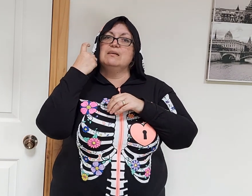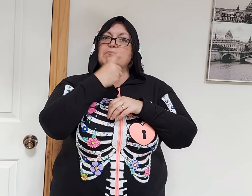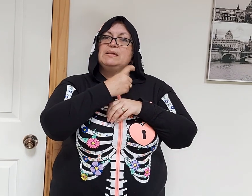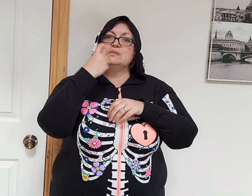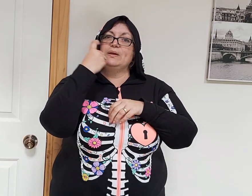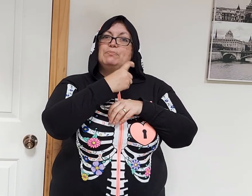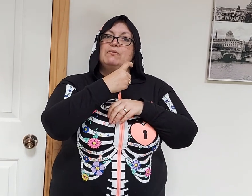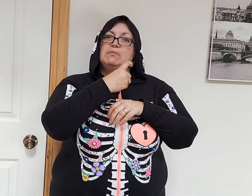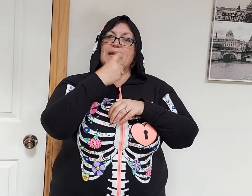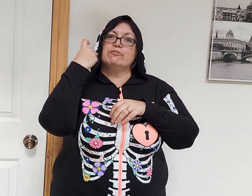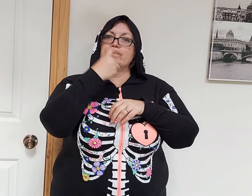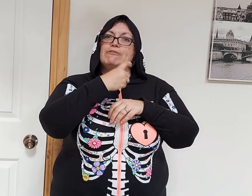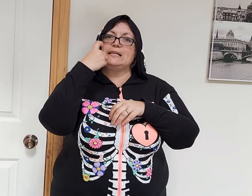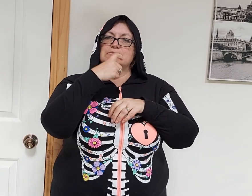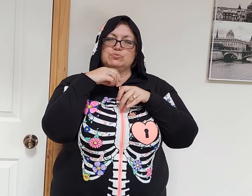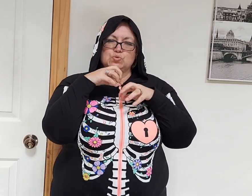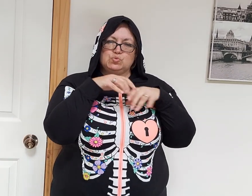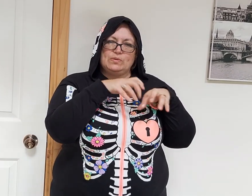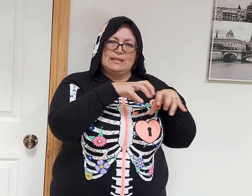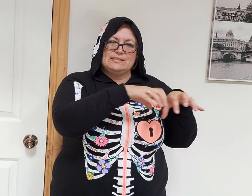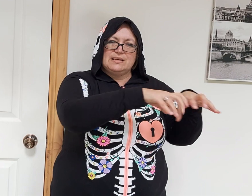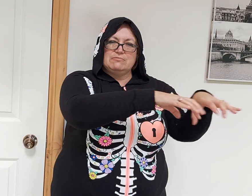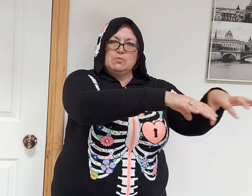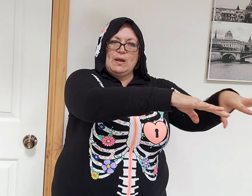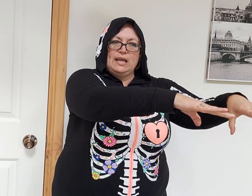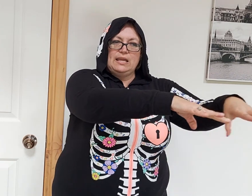Big sweep over your mouth. Rat. And they sculler away.